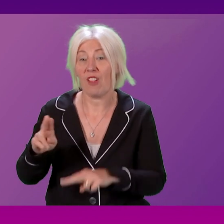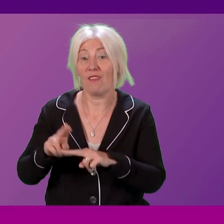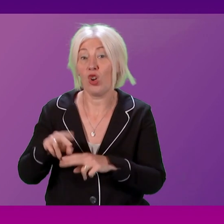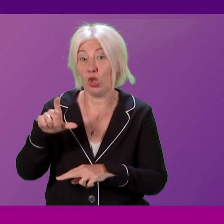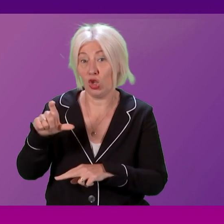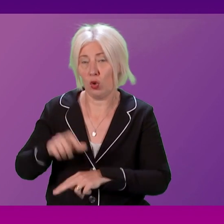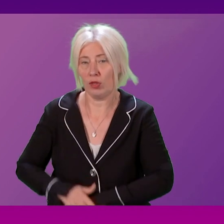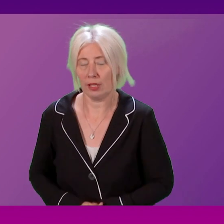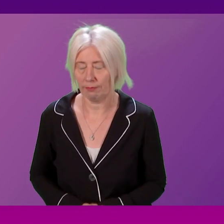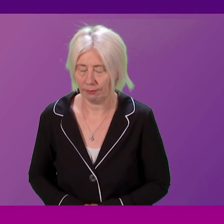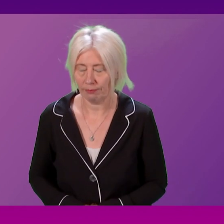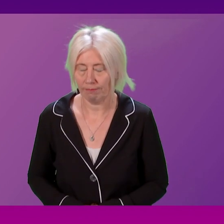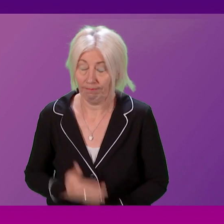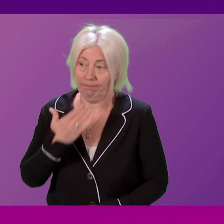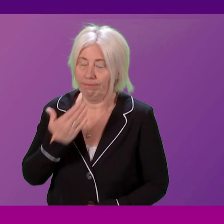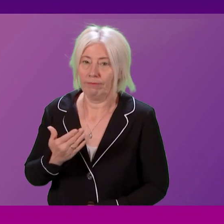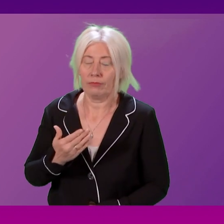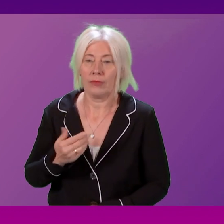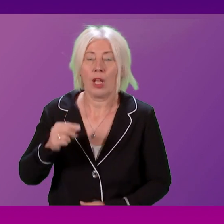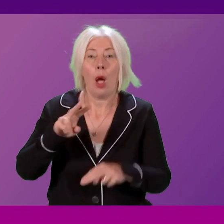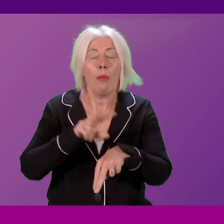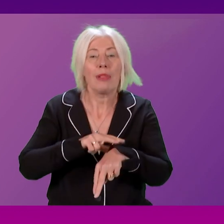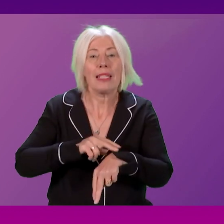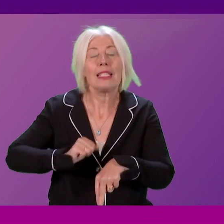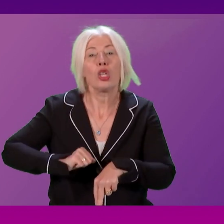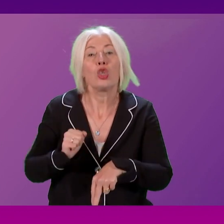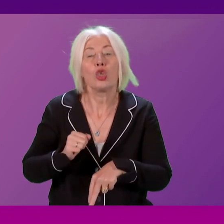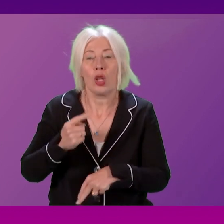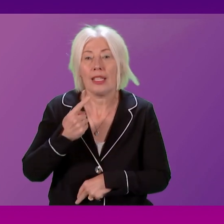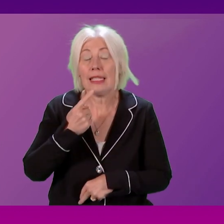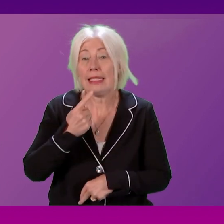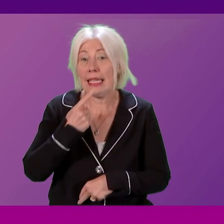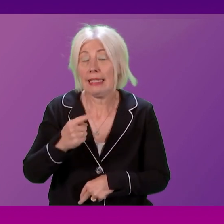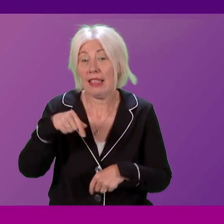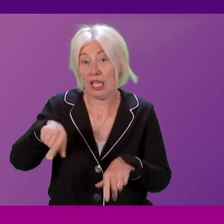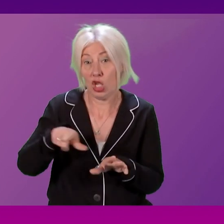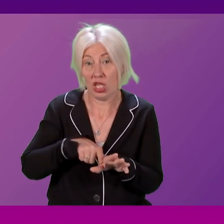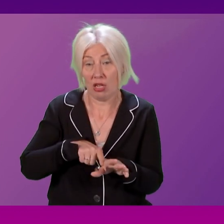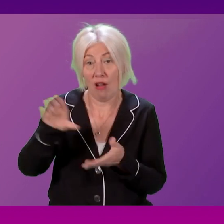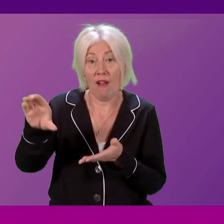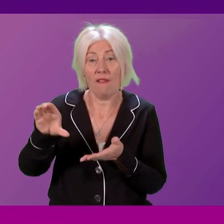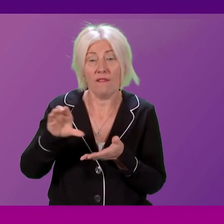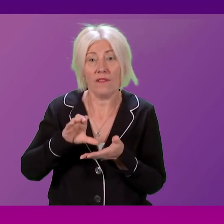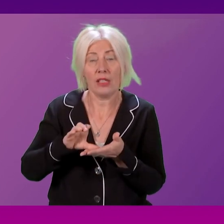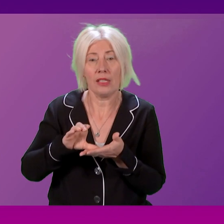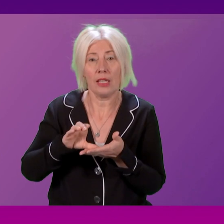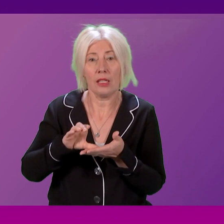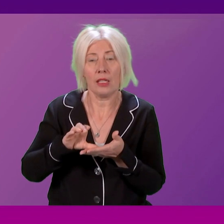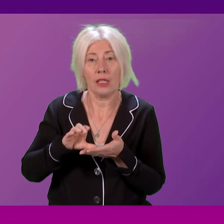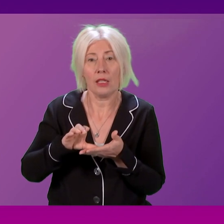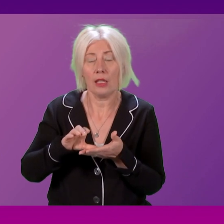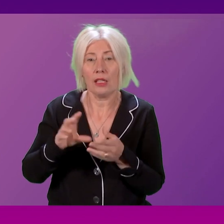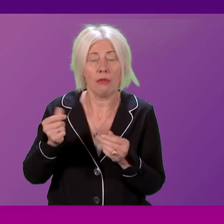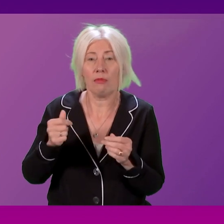Thank you, Presidenting Officer. Police Scotland recently released a report that highlights that this year funding allocation represents a real